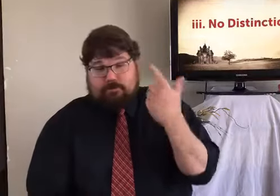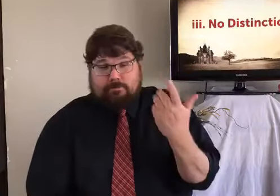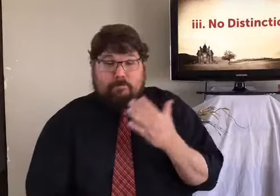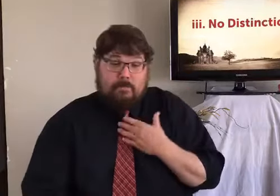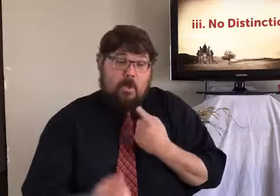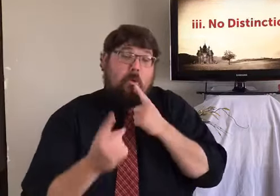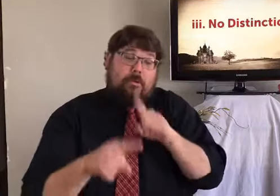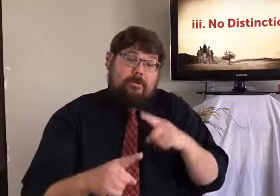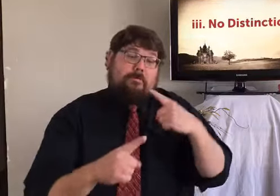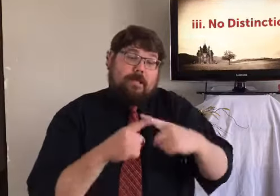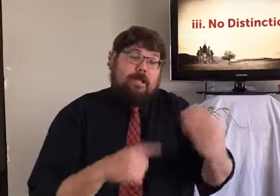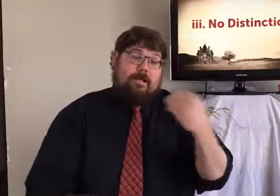So I had to go back and apologize.